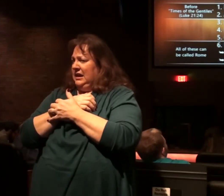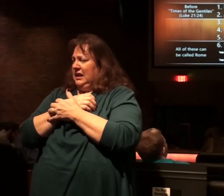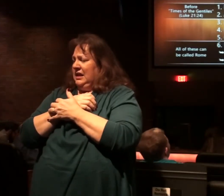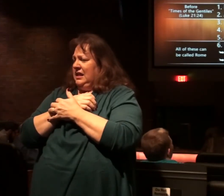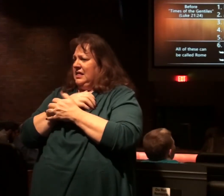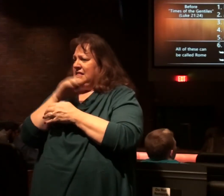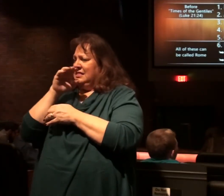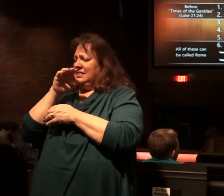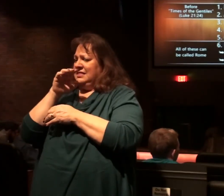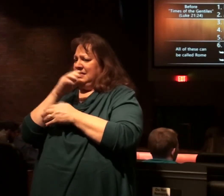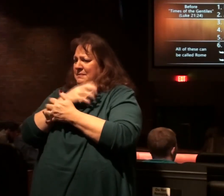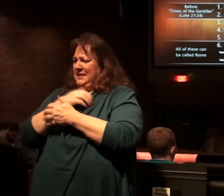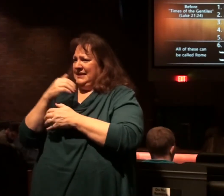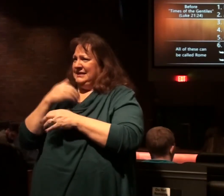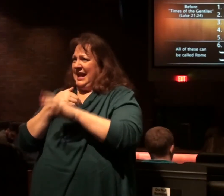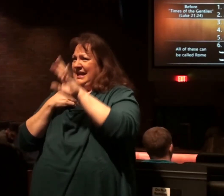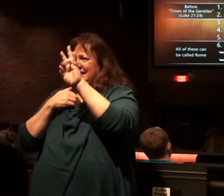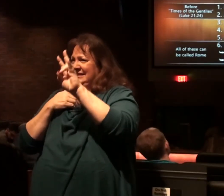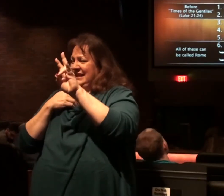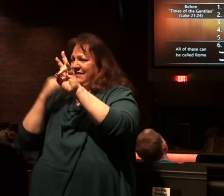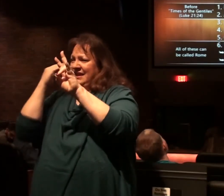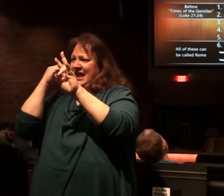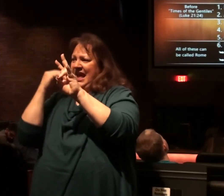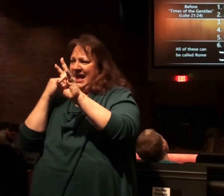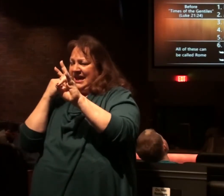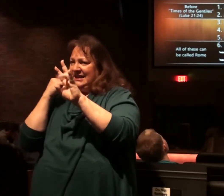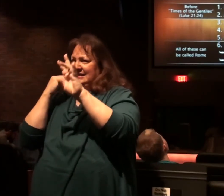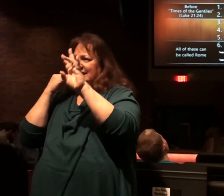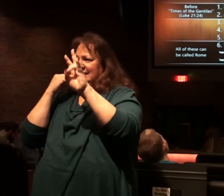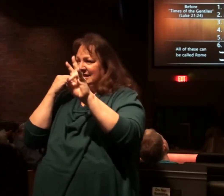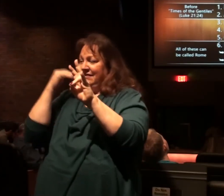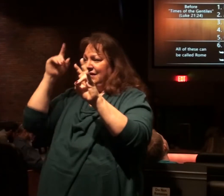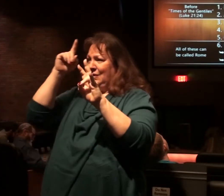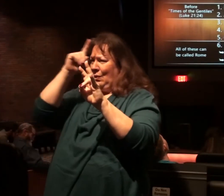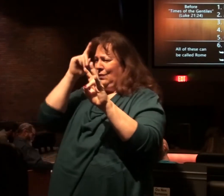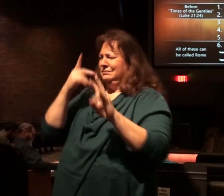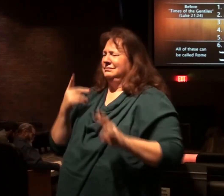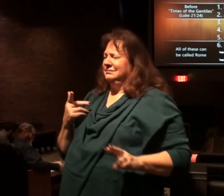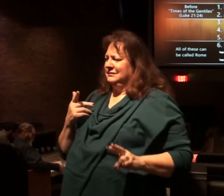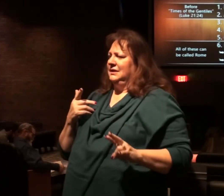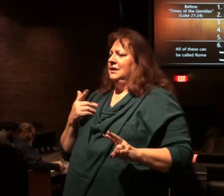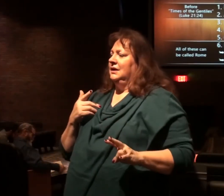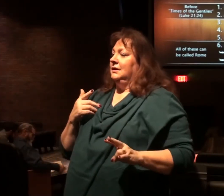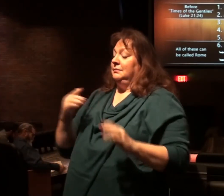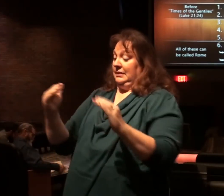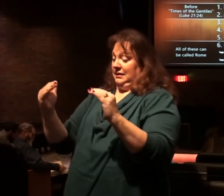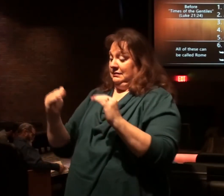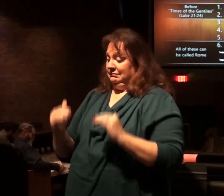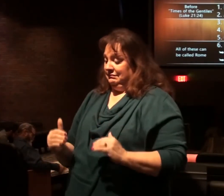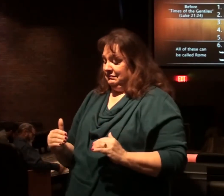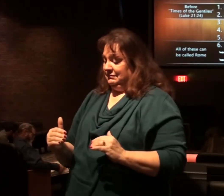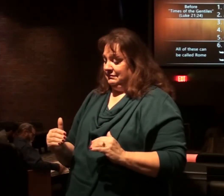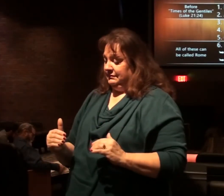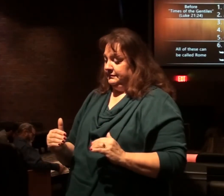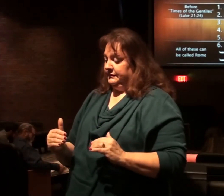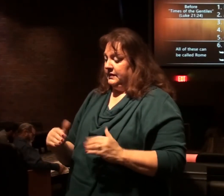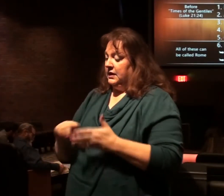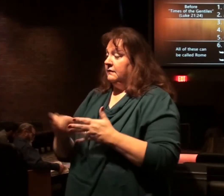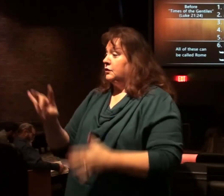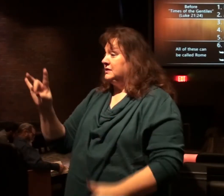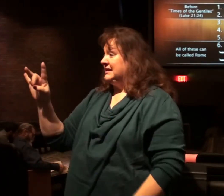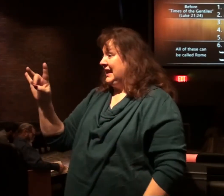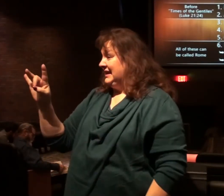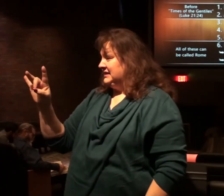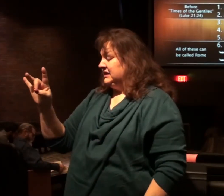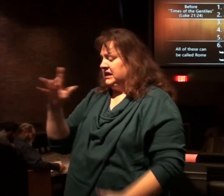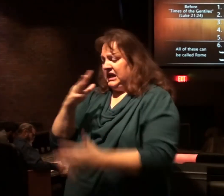Seven heads and ten horns connected with a woman here. We'll have to get to that when we get to chapter 17. But we come down, verse 8.